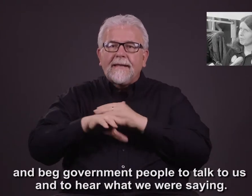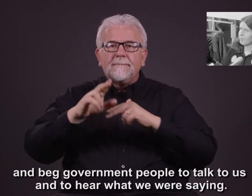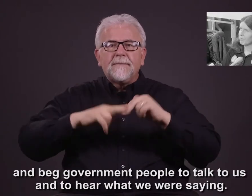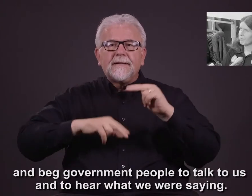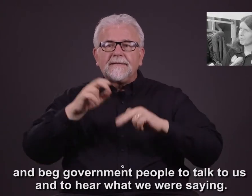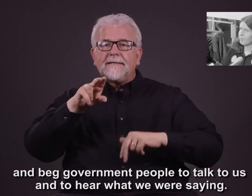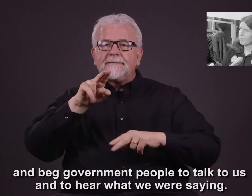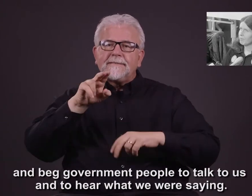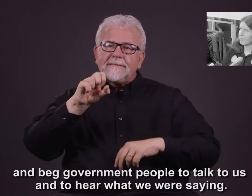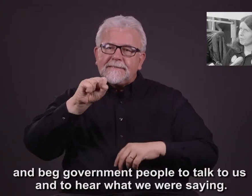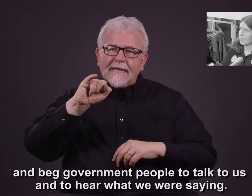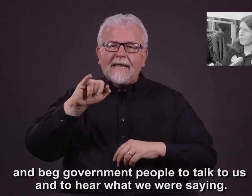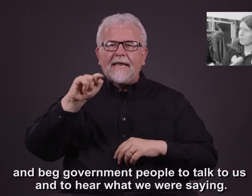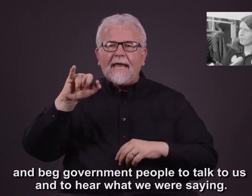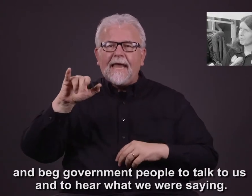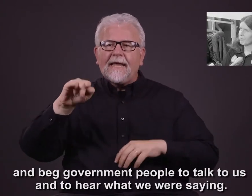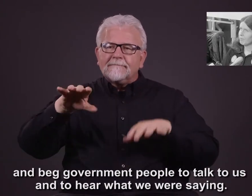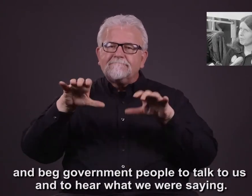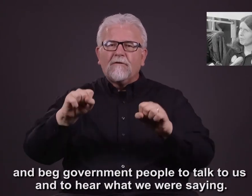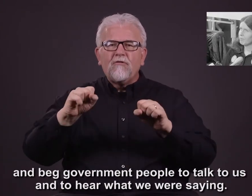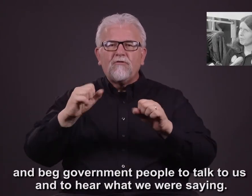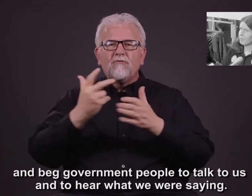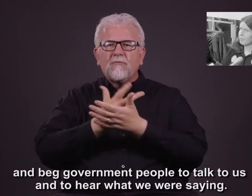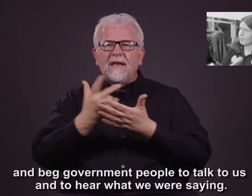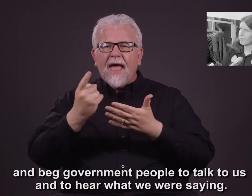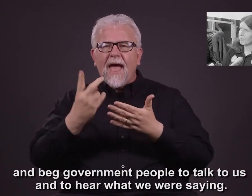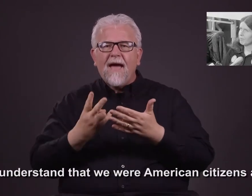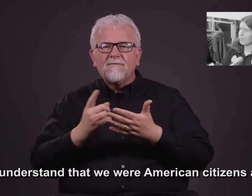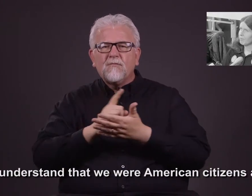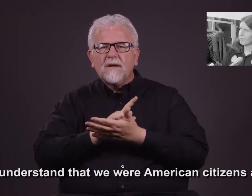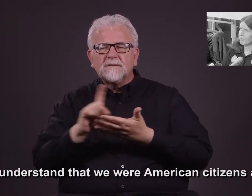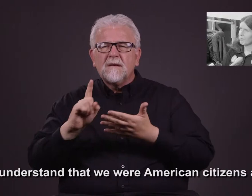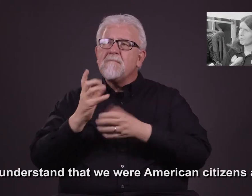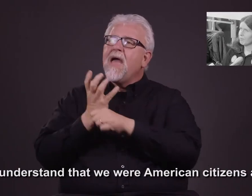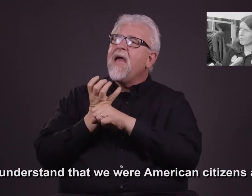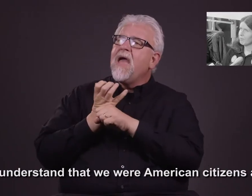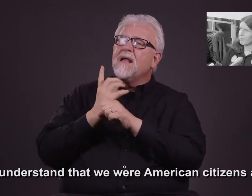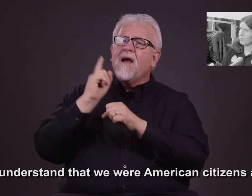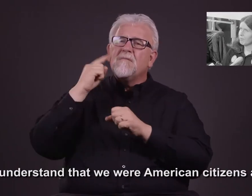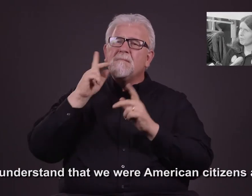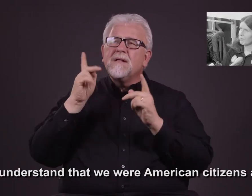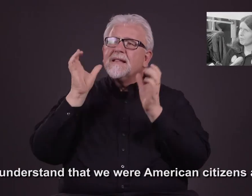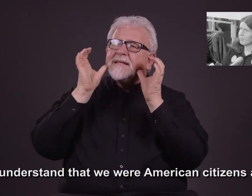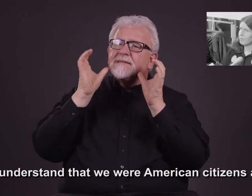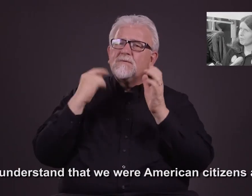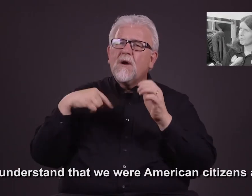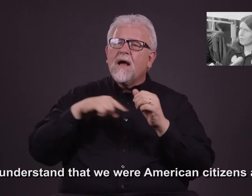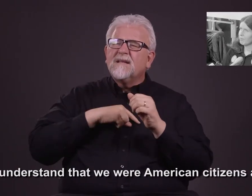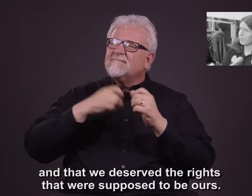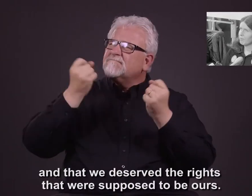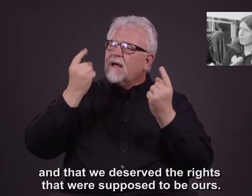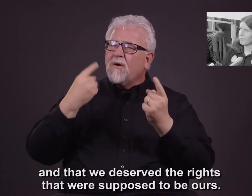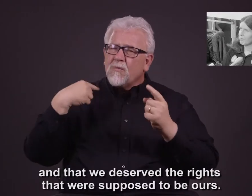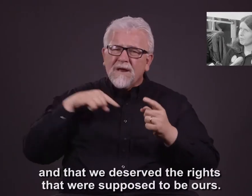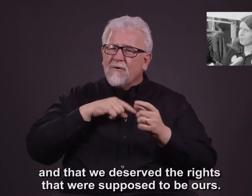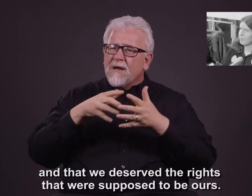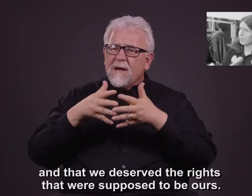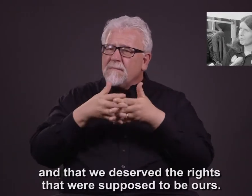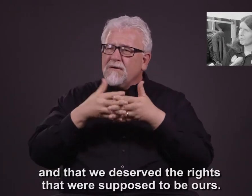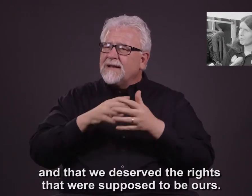beg government people to talk to us and to hear what we were saying and to understand that we were American citizens also and that we deserve the rights that were